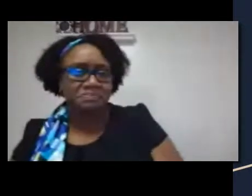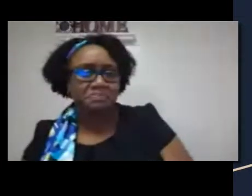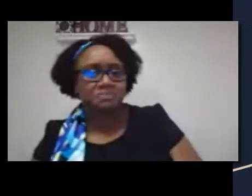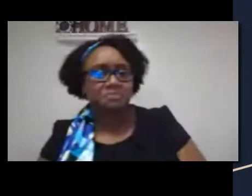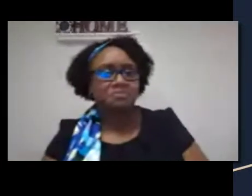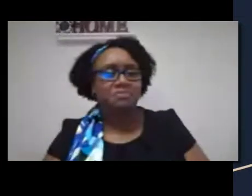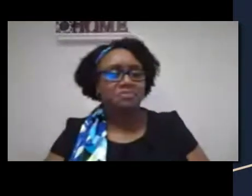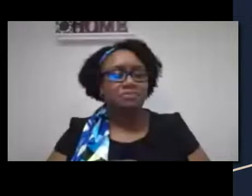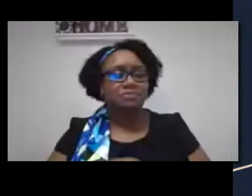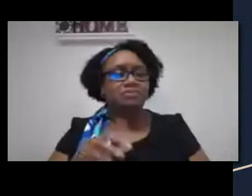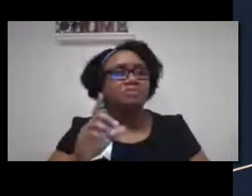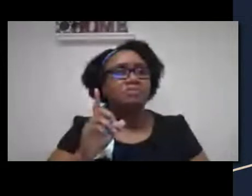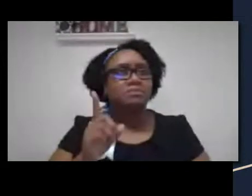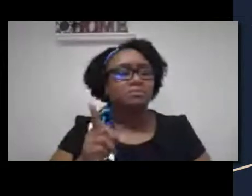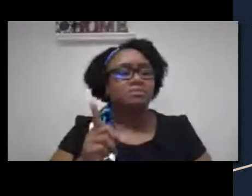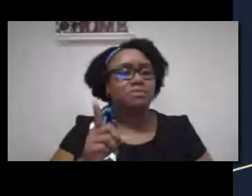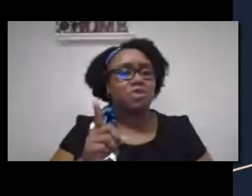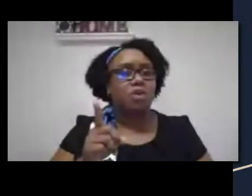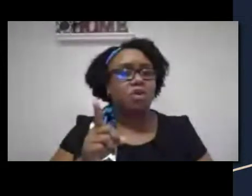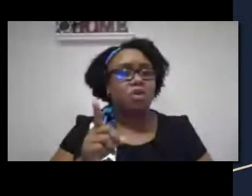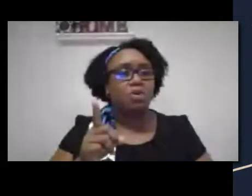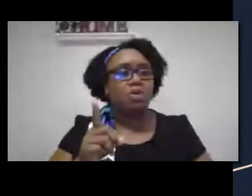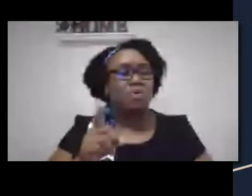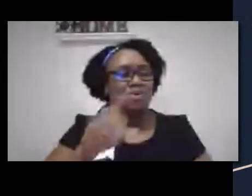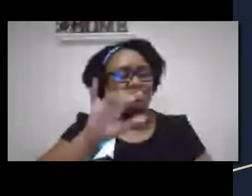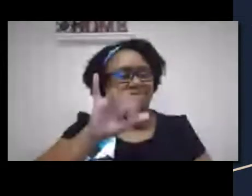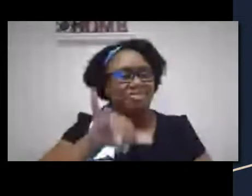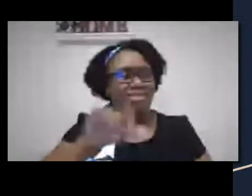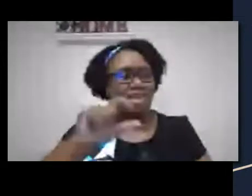Audiologists are part of the medical home.